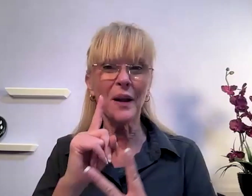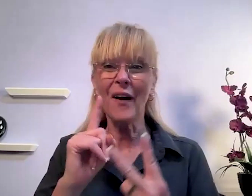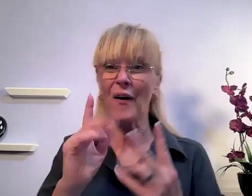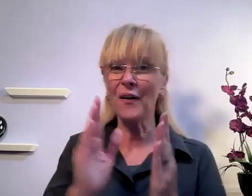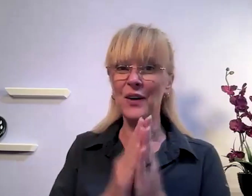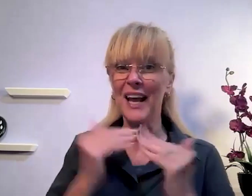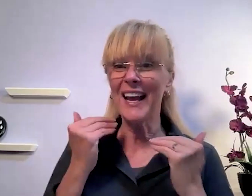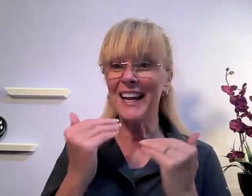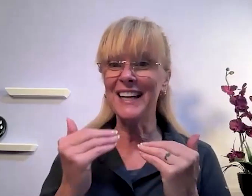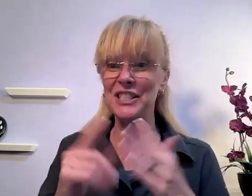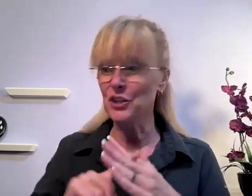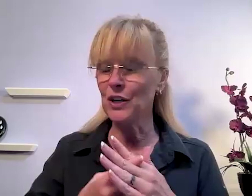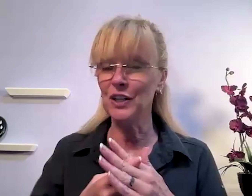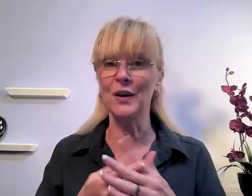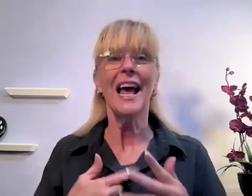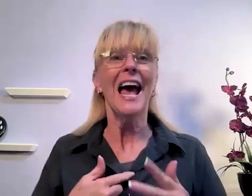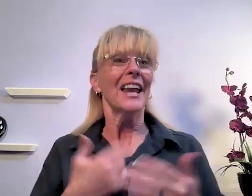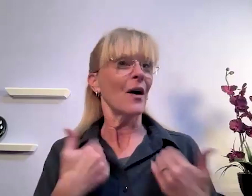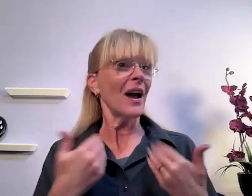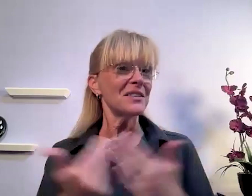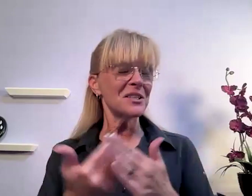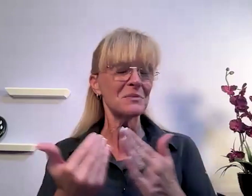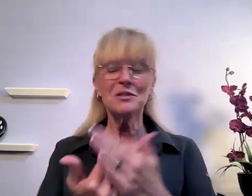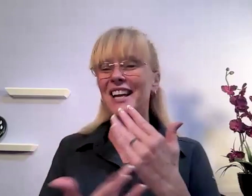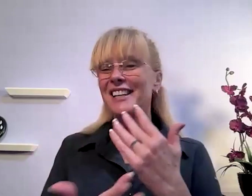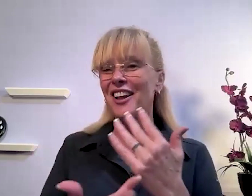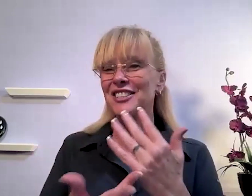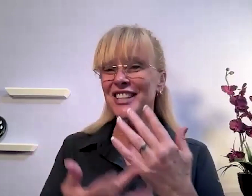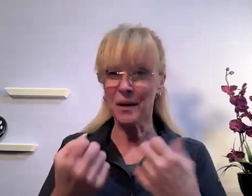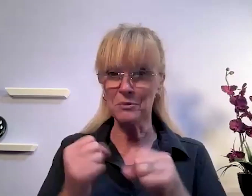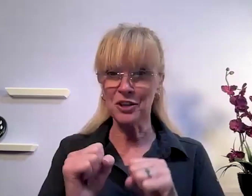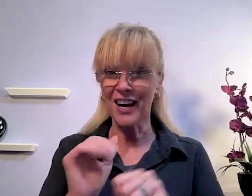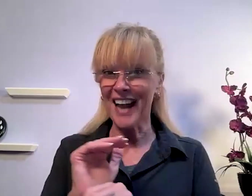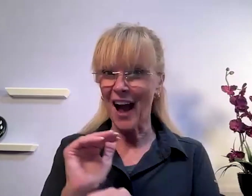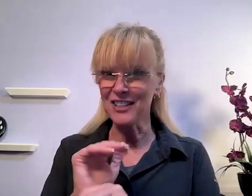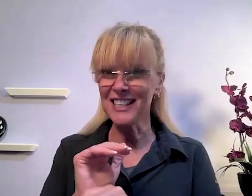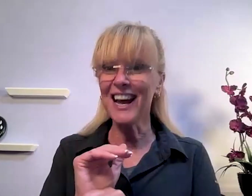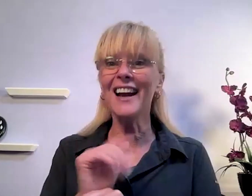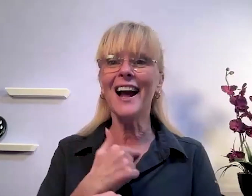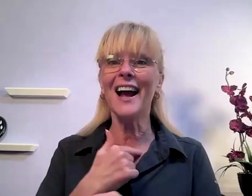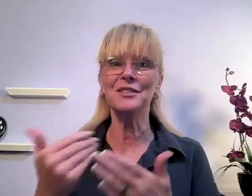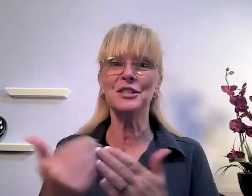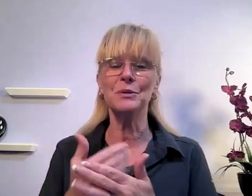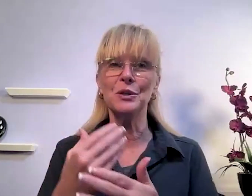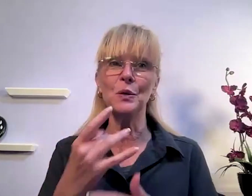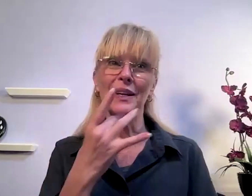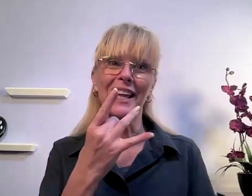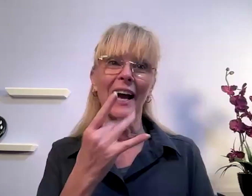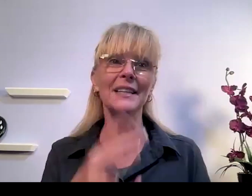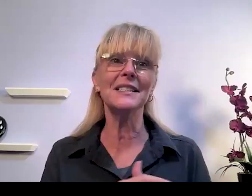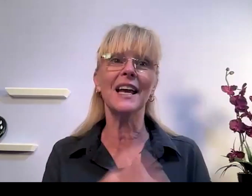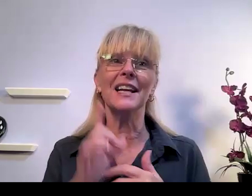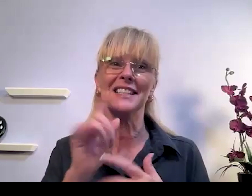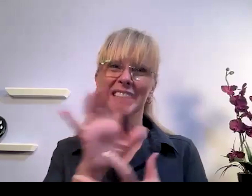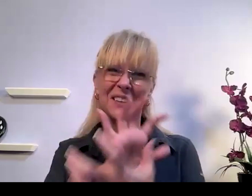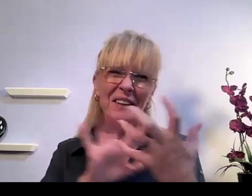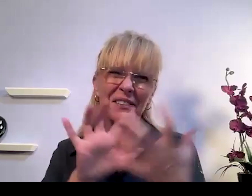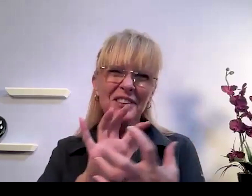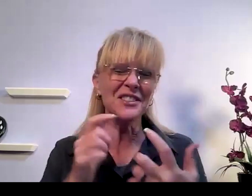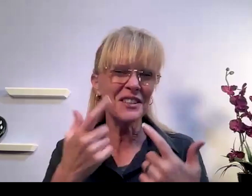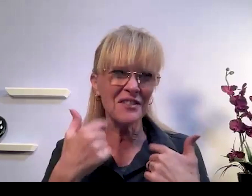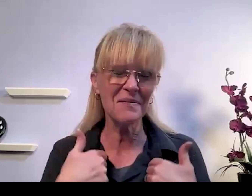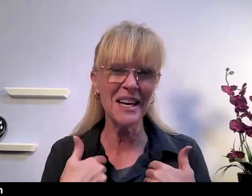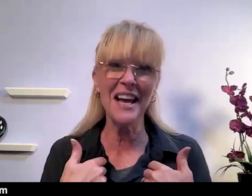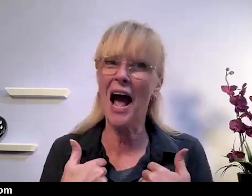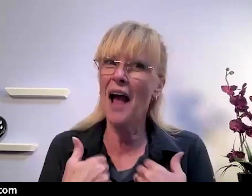that we are going ahead and get started on. Now I have some new technology that I'm trying out tonight. I have some new lights and it's a little